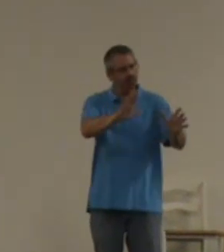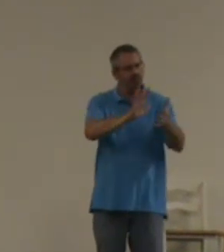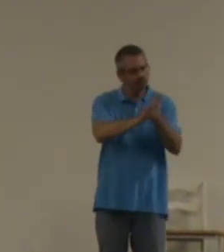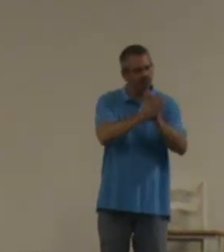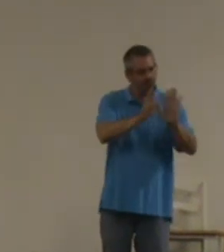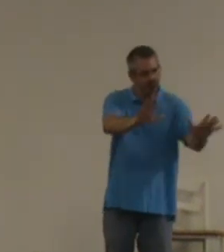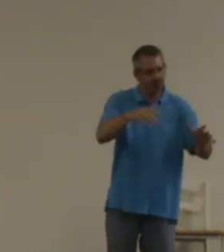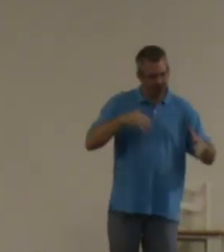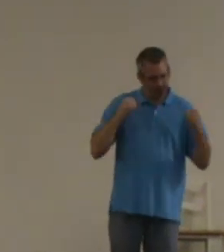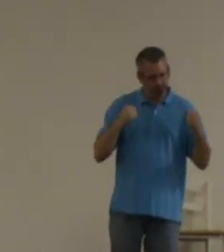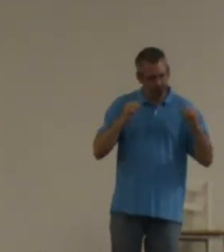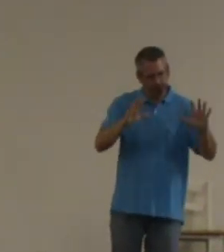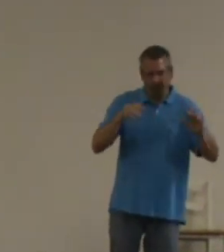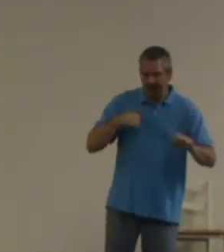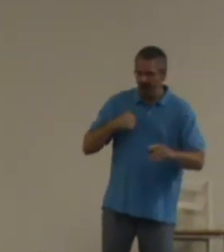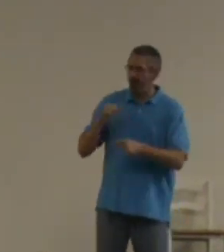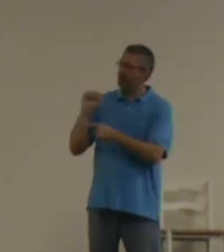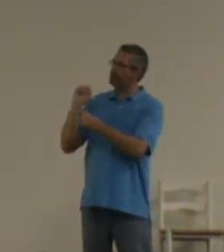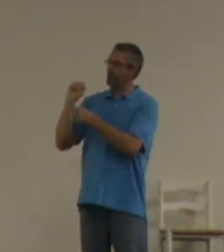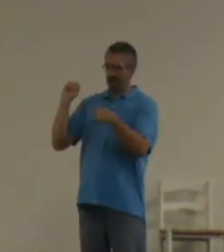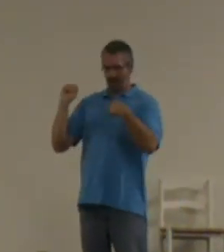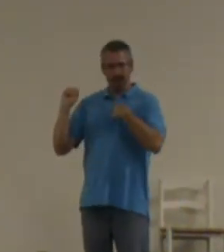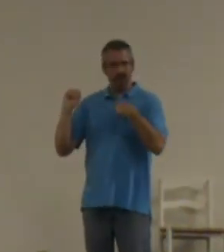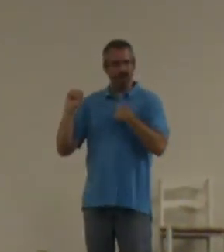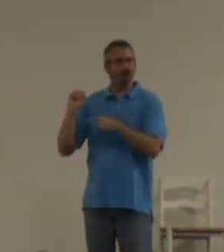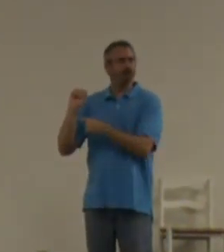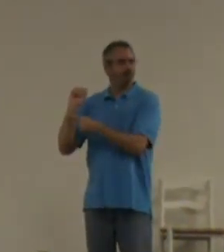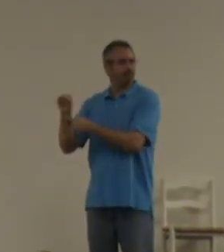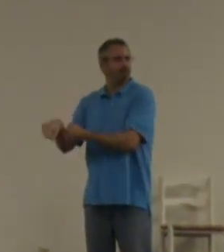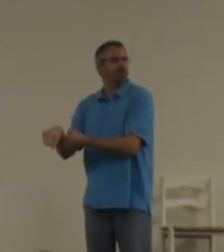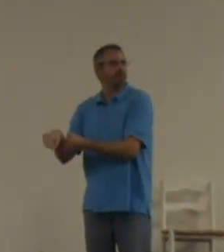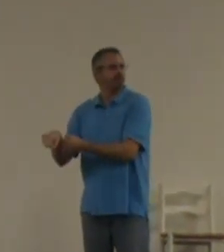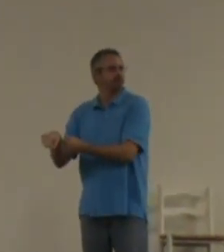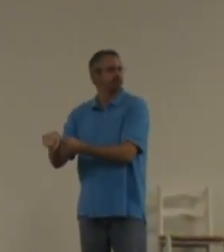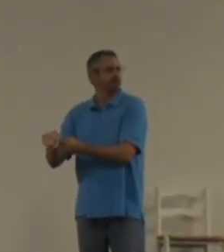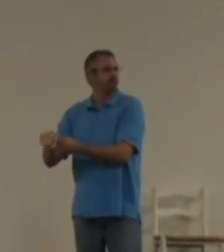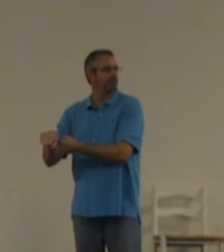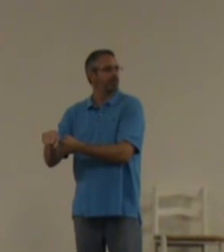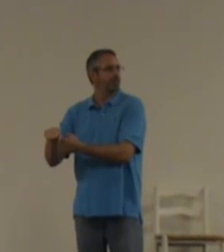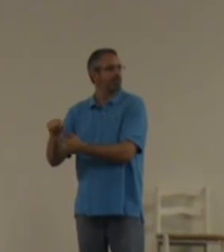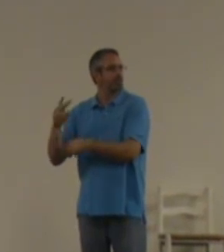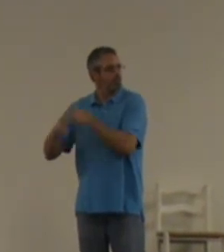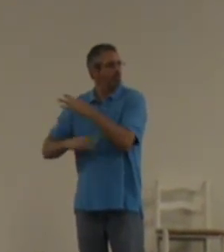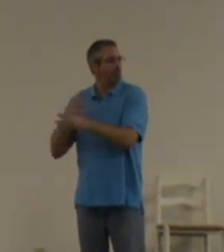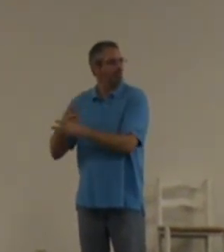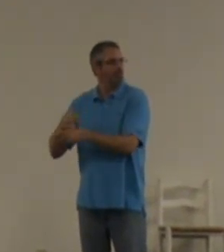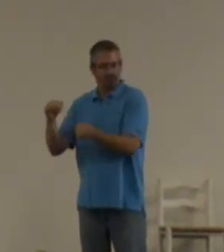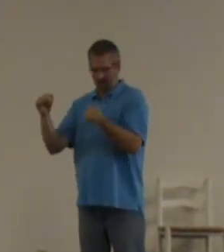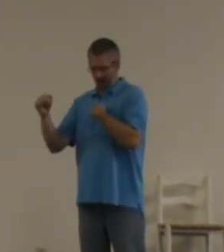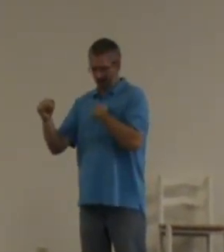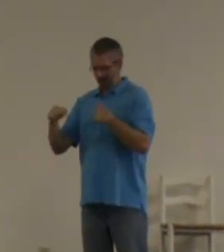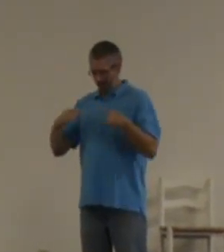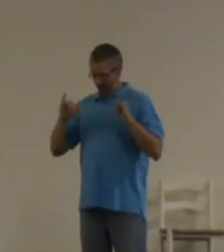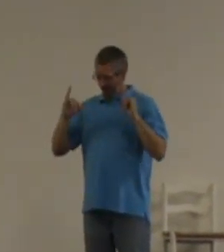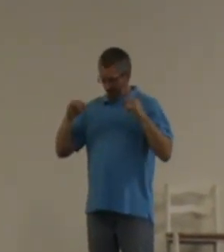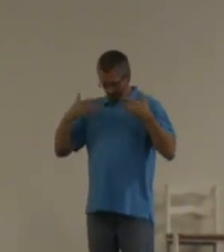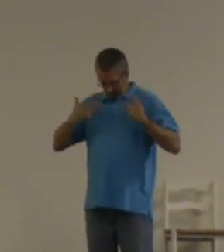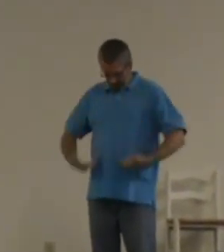Jesus said, By peace, I have overcome the world. I will